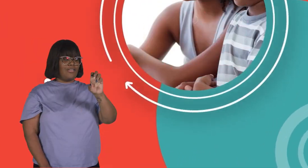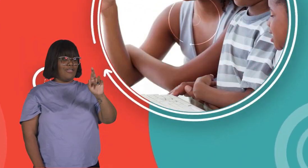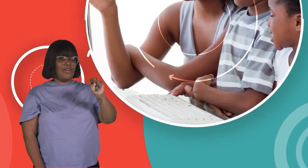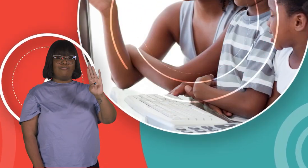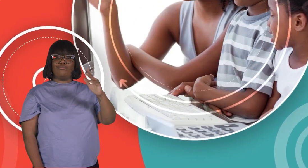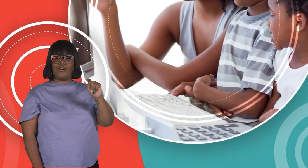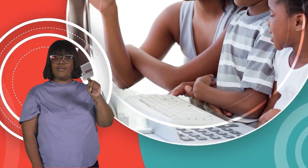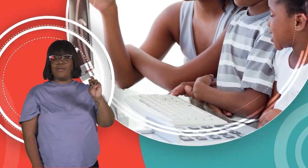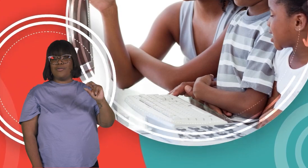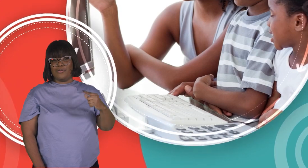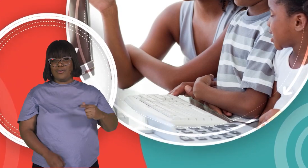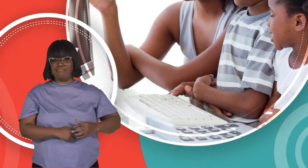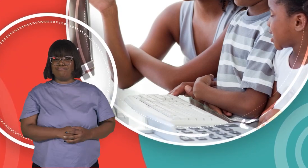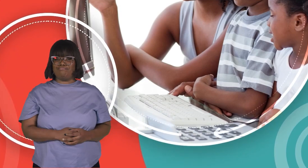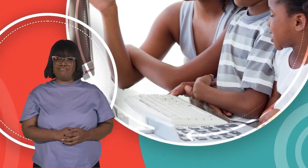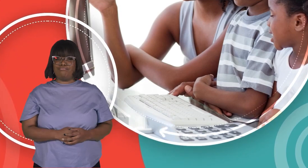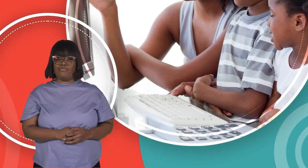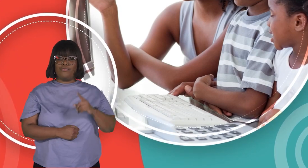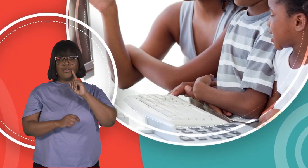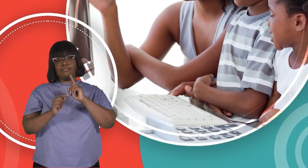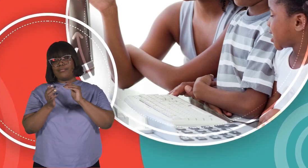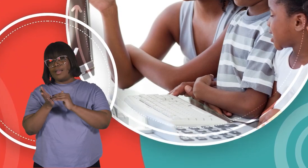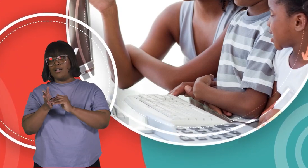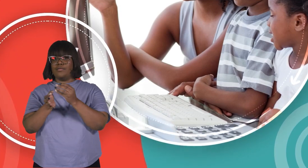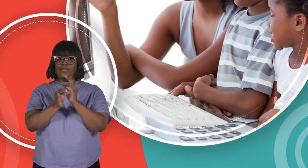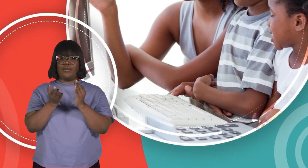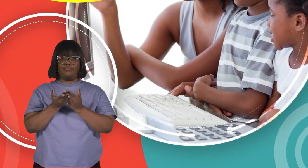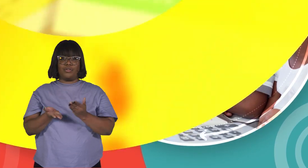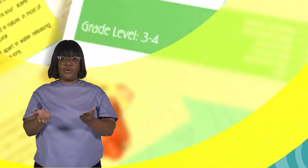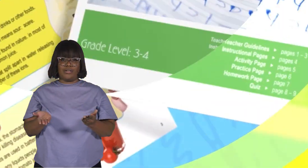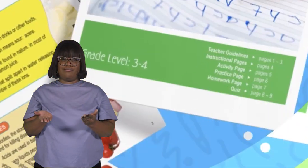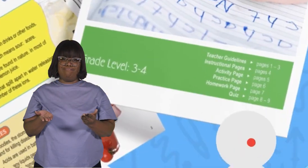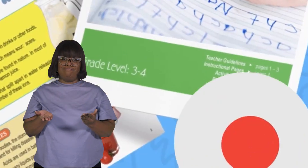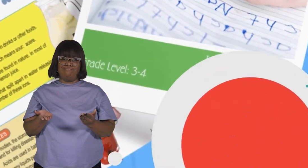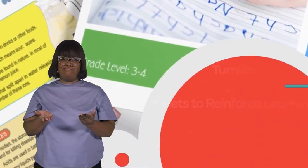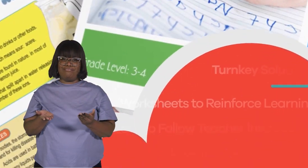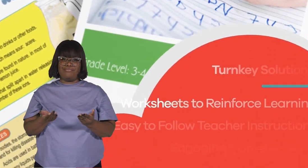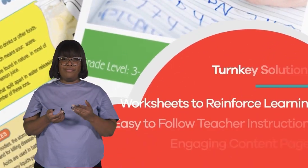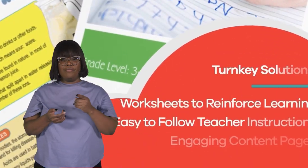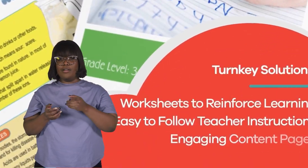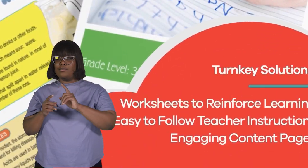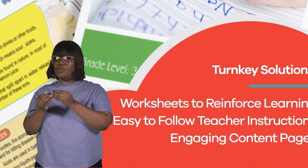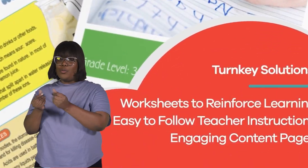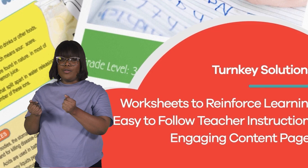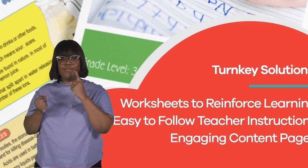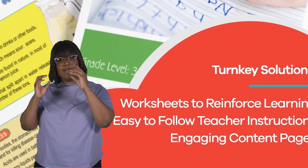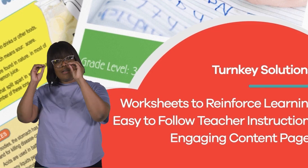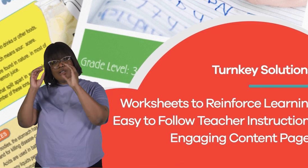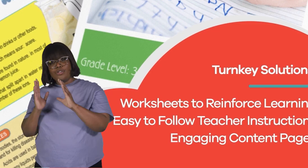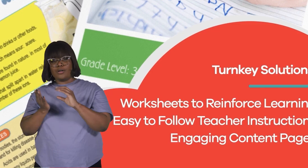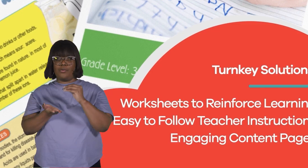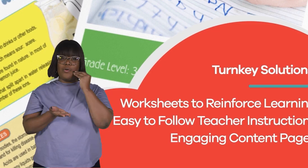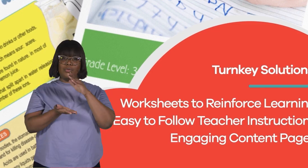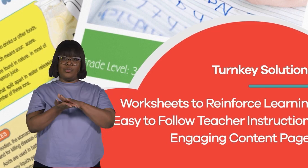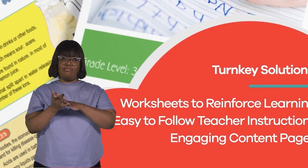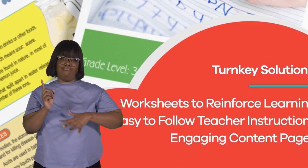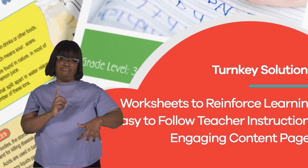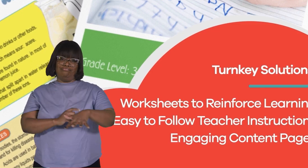.org for thousands of free resources resources and turnkey solutions for teachers and homeschoolers.